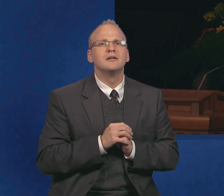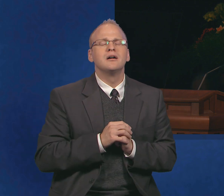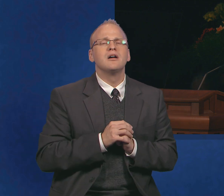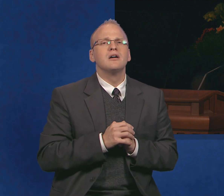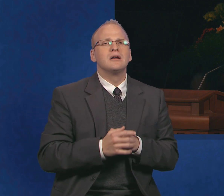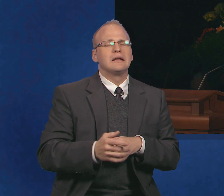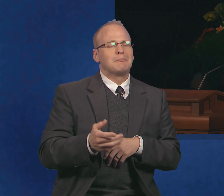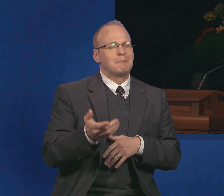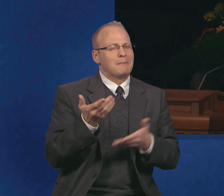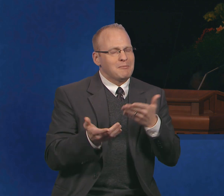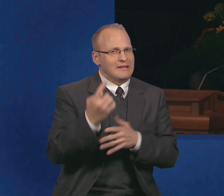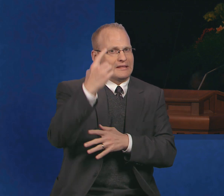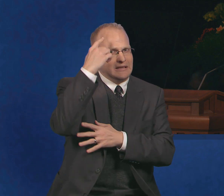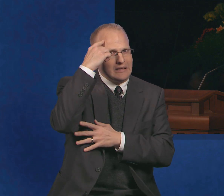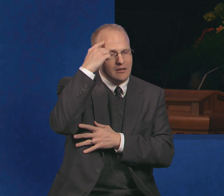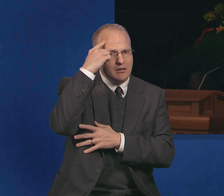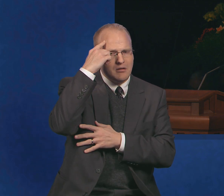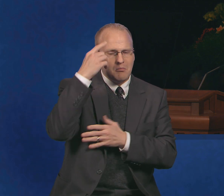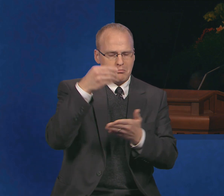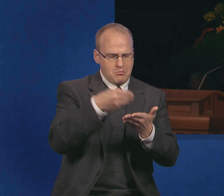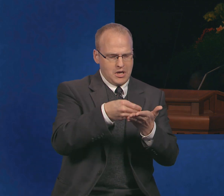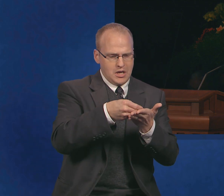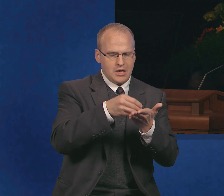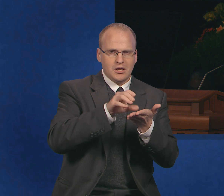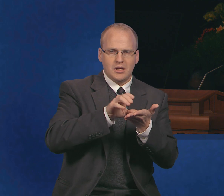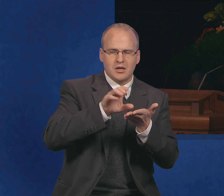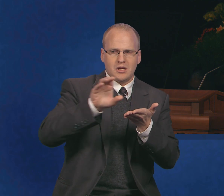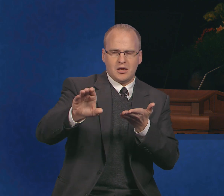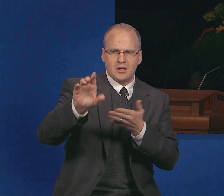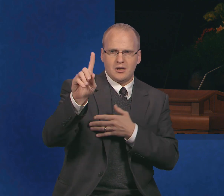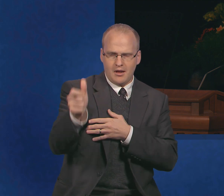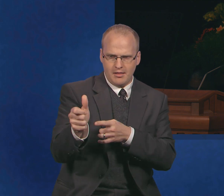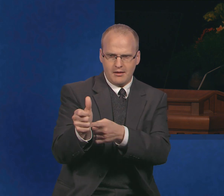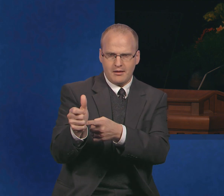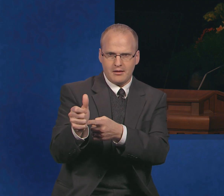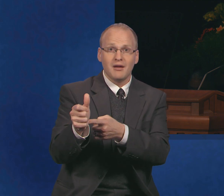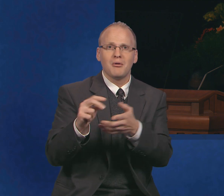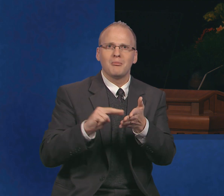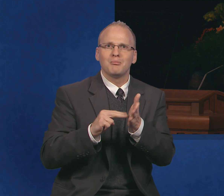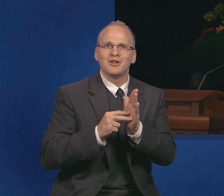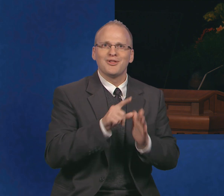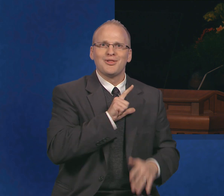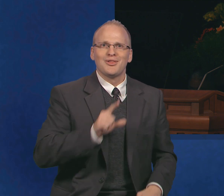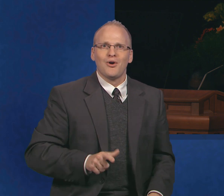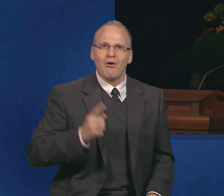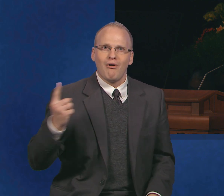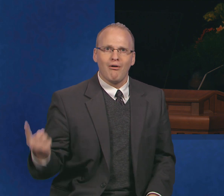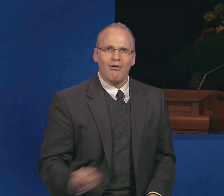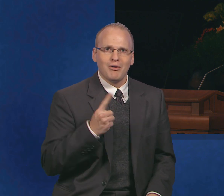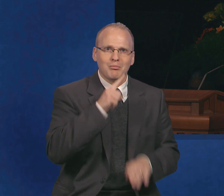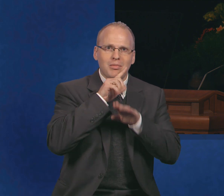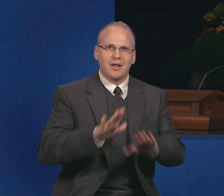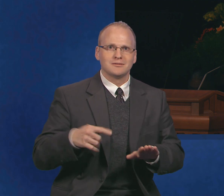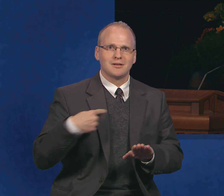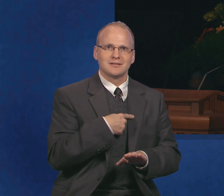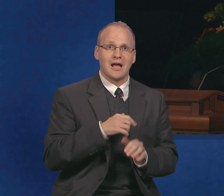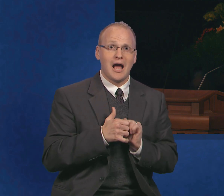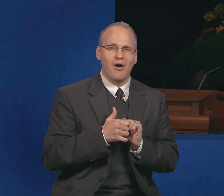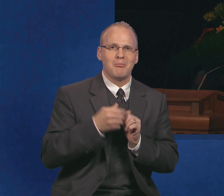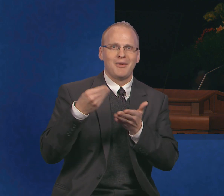we pay tithing with money, the Lord will always bless us with money. I tended to think that way as a